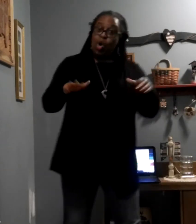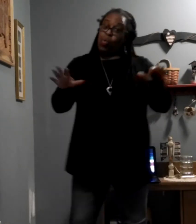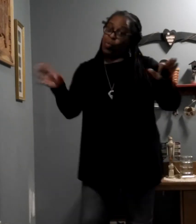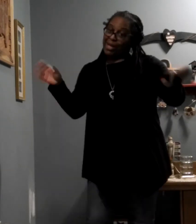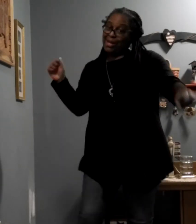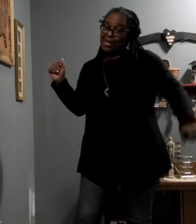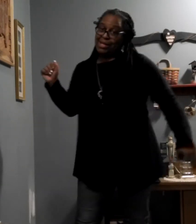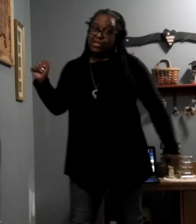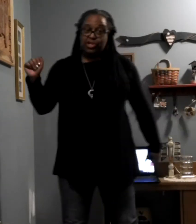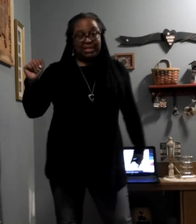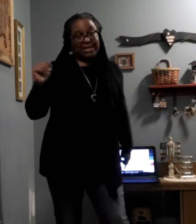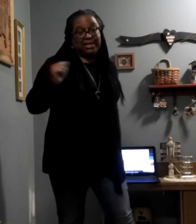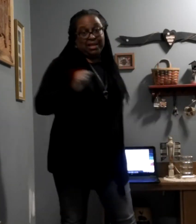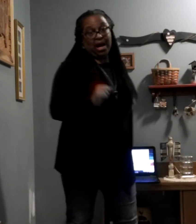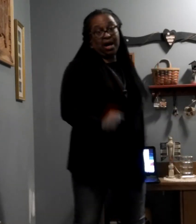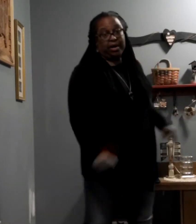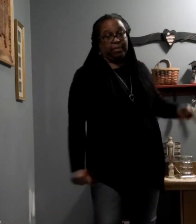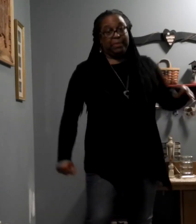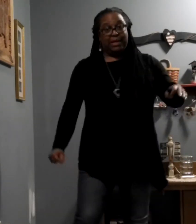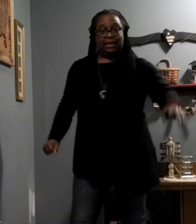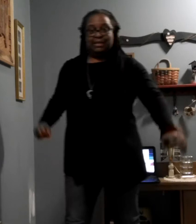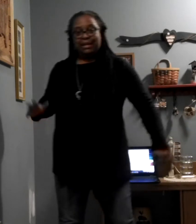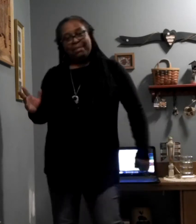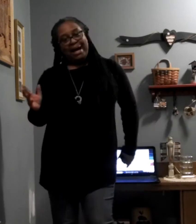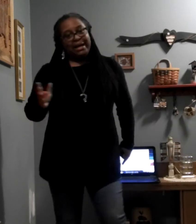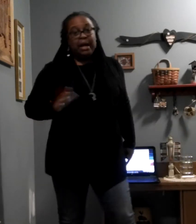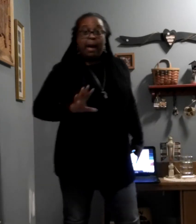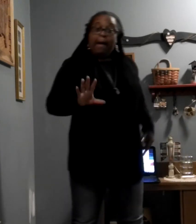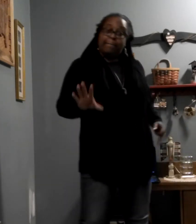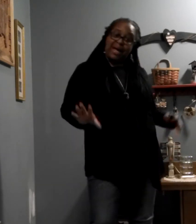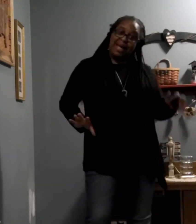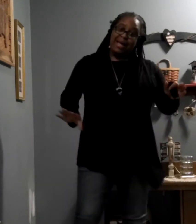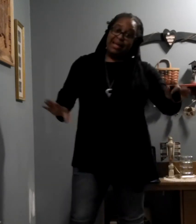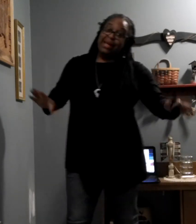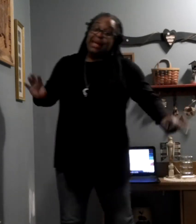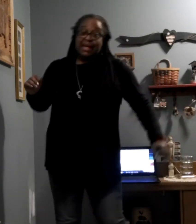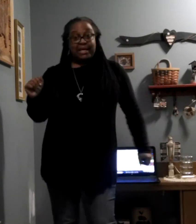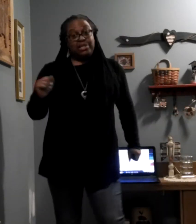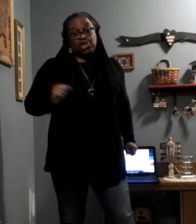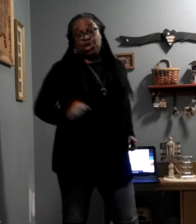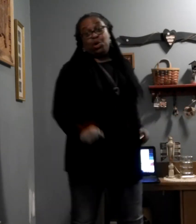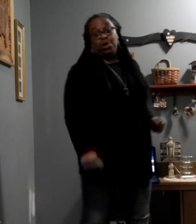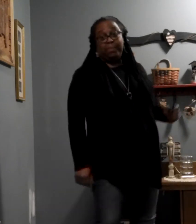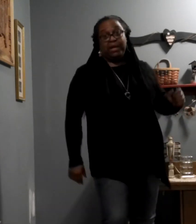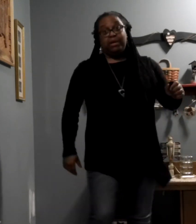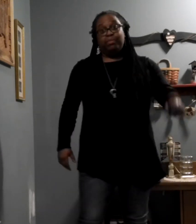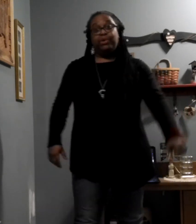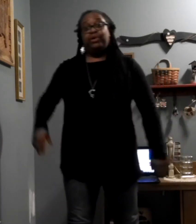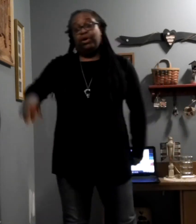winter did not appease. I'm like, man it's sure been brutal,